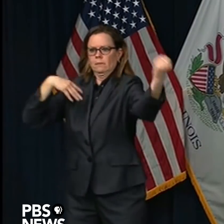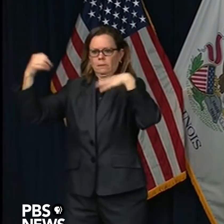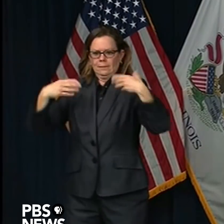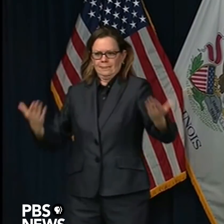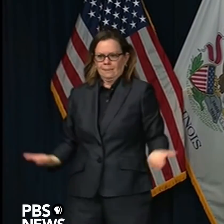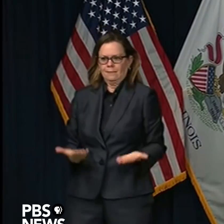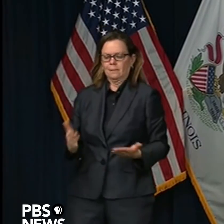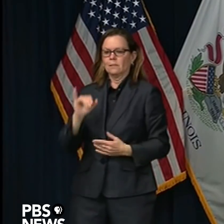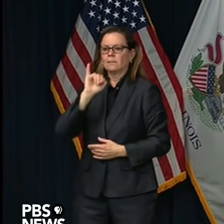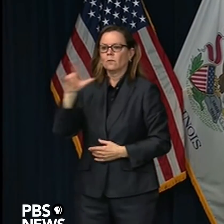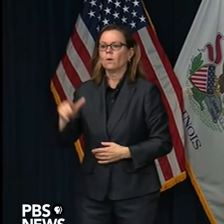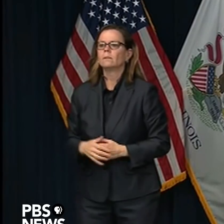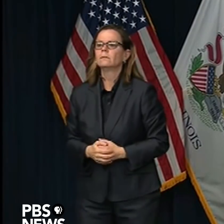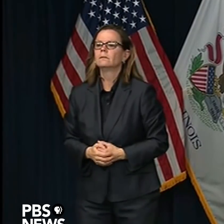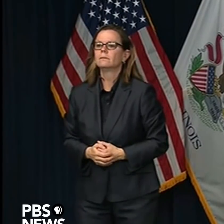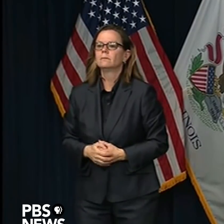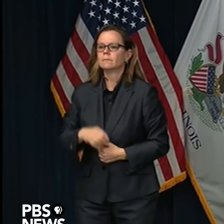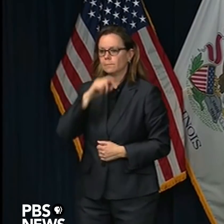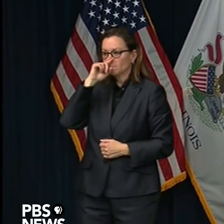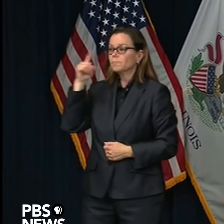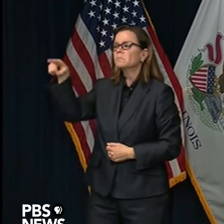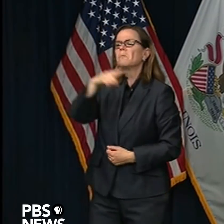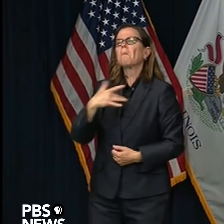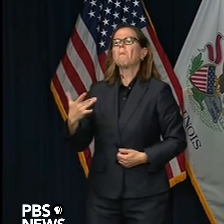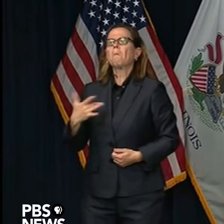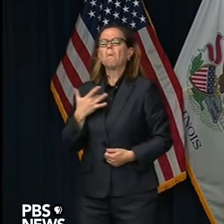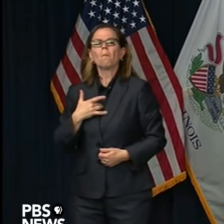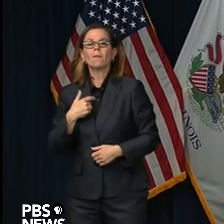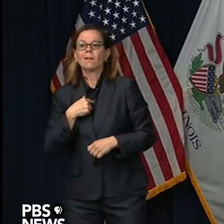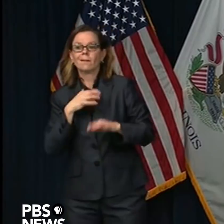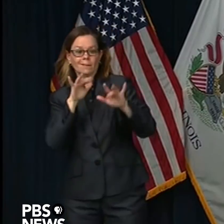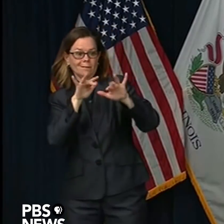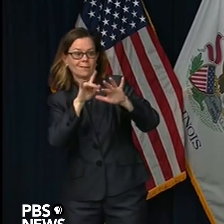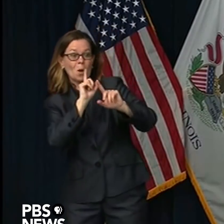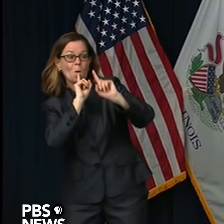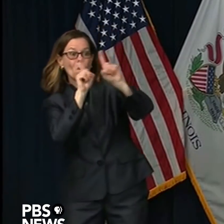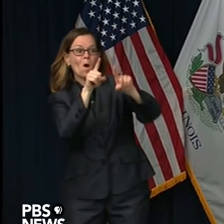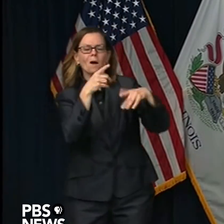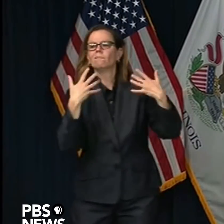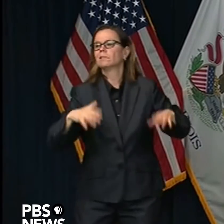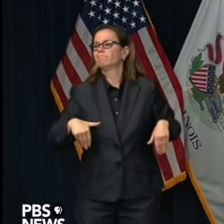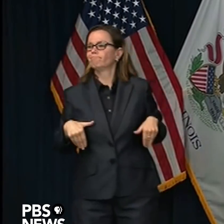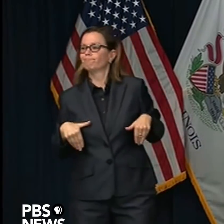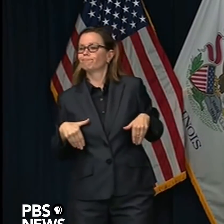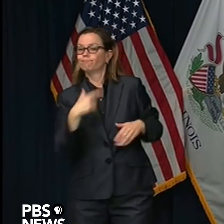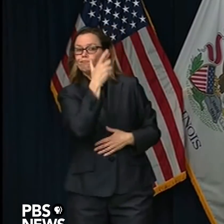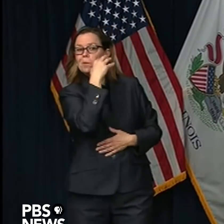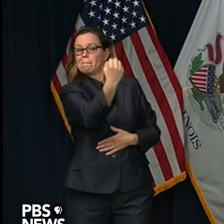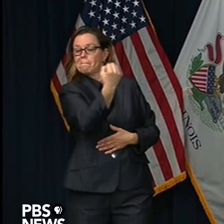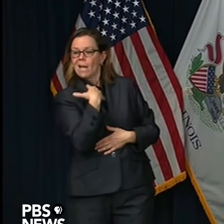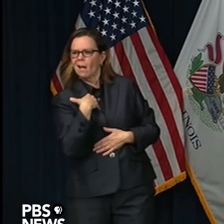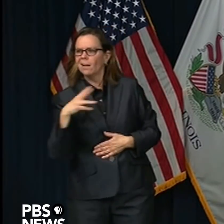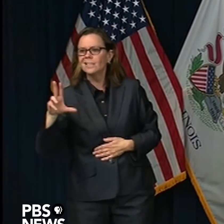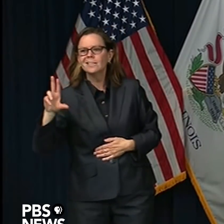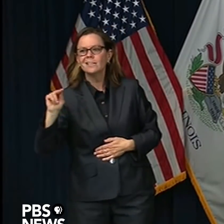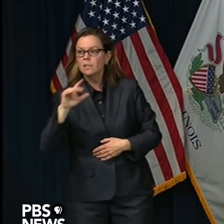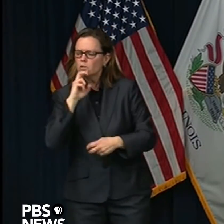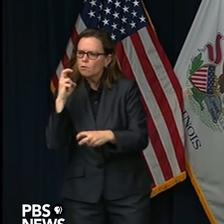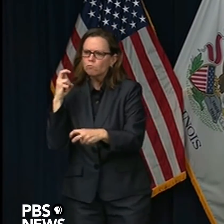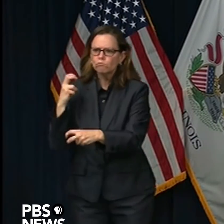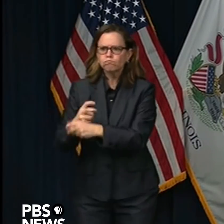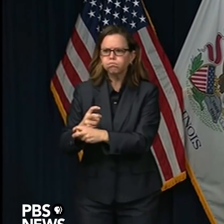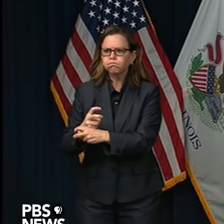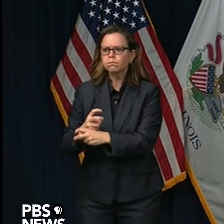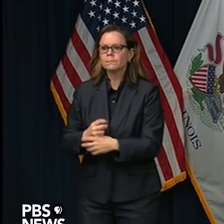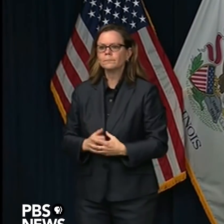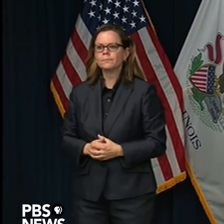not think is a major obstacle, but it is. And so, and it's partly because it's very difficult right now to get things out of China,